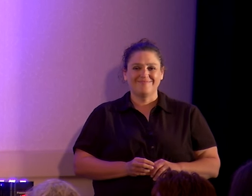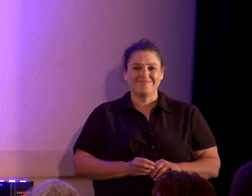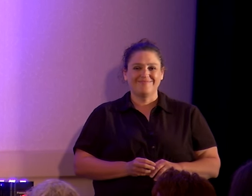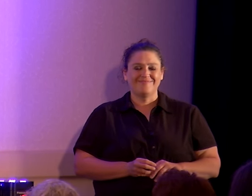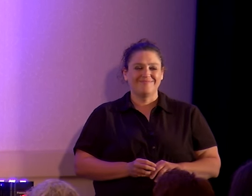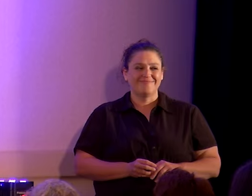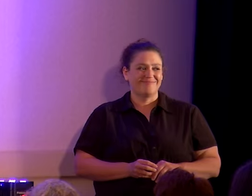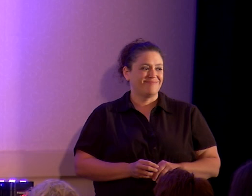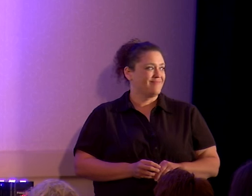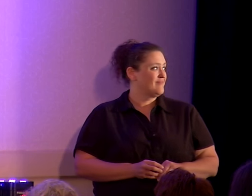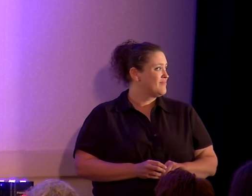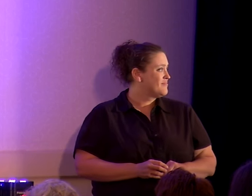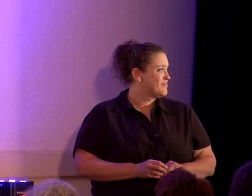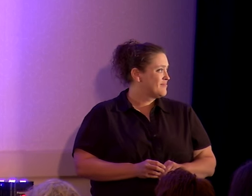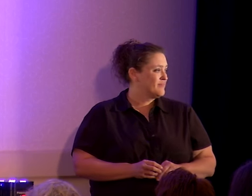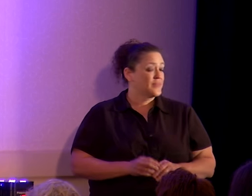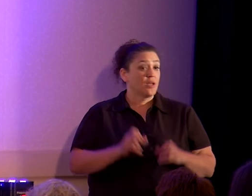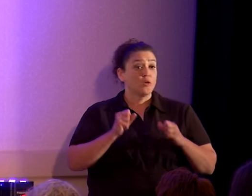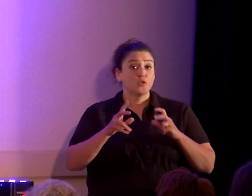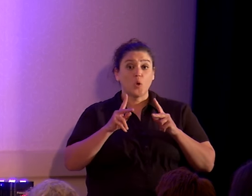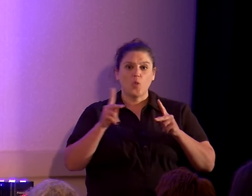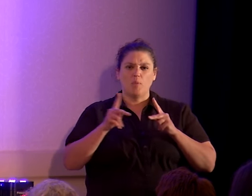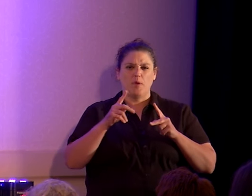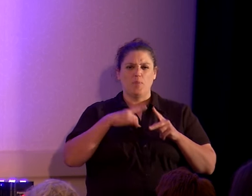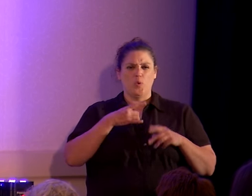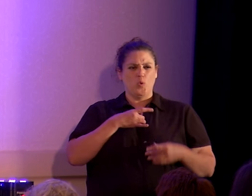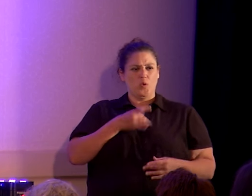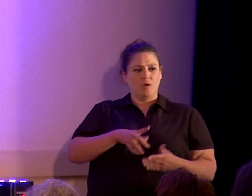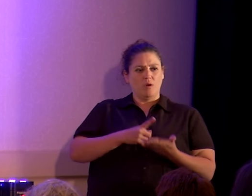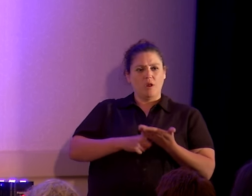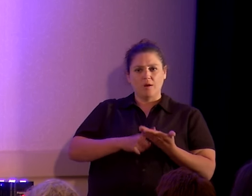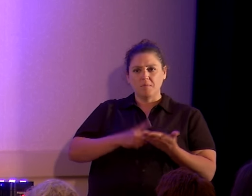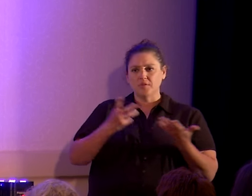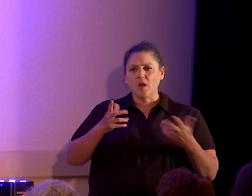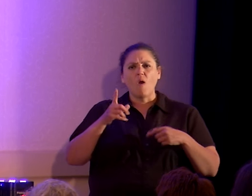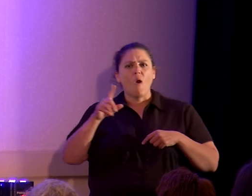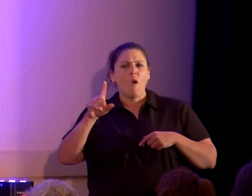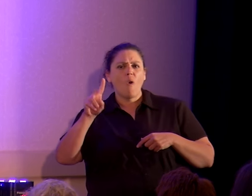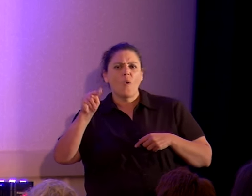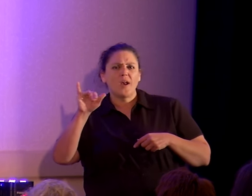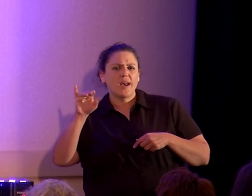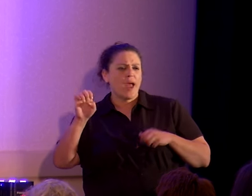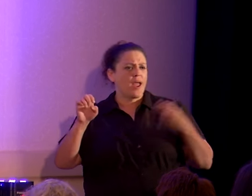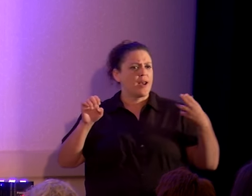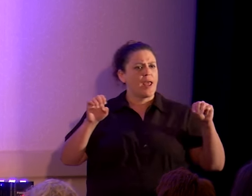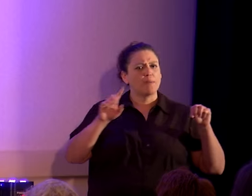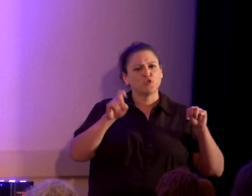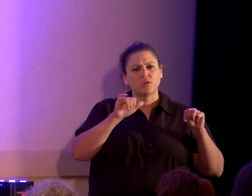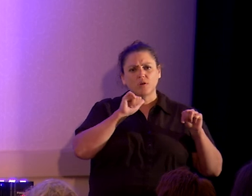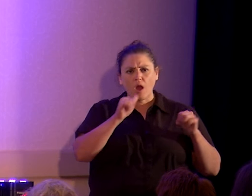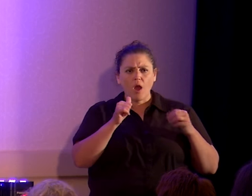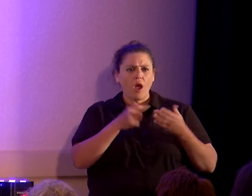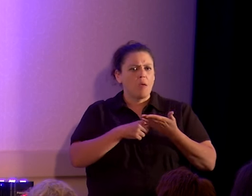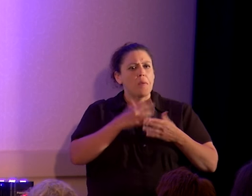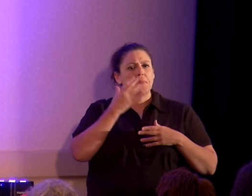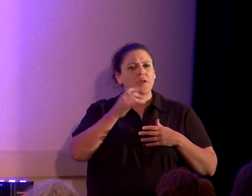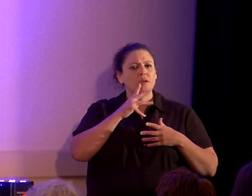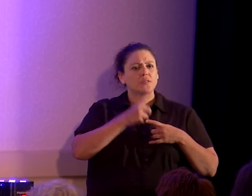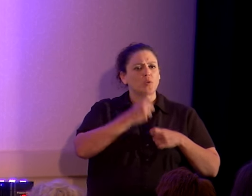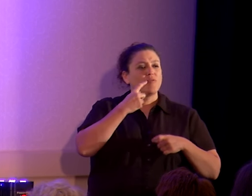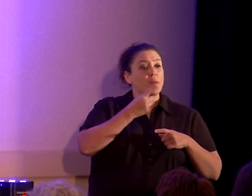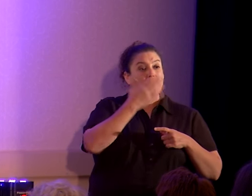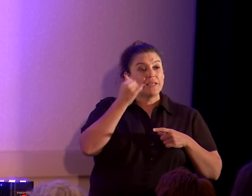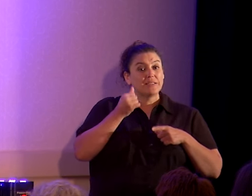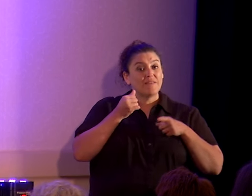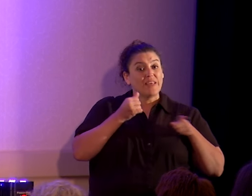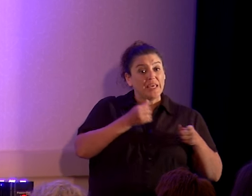So, the people who are down on debates often say things like, well, Bill Nye shouldn't have debated Ken Ham because this was a win-win situation for Ken Ham. Because if Ken loses the